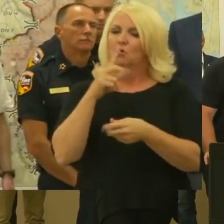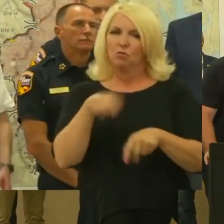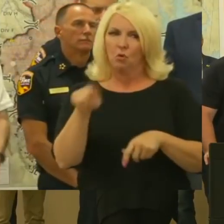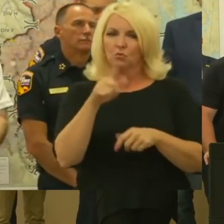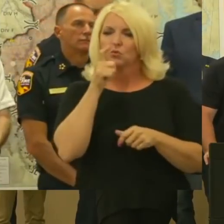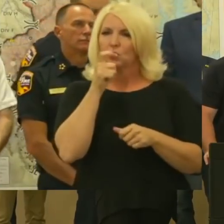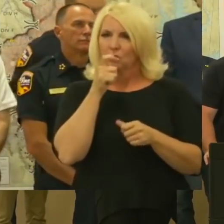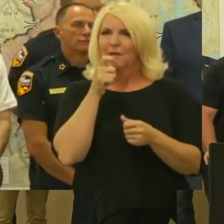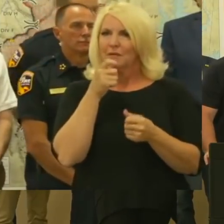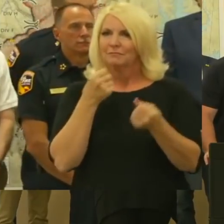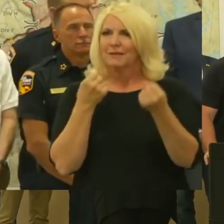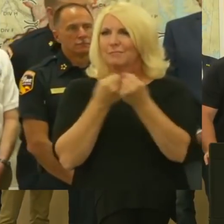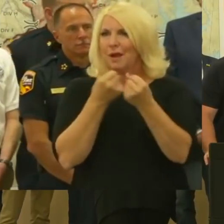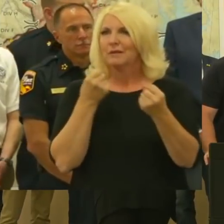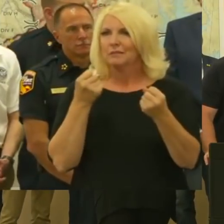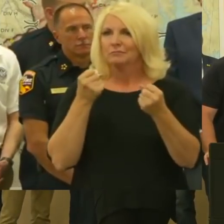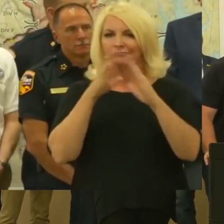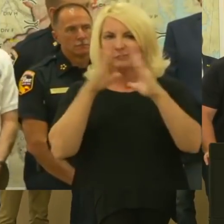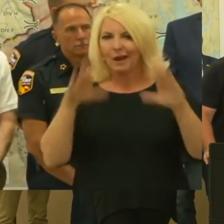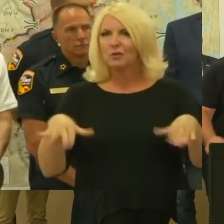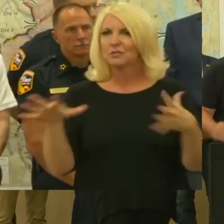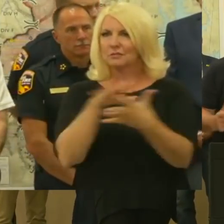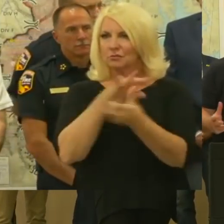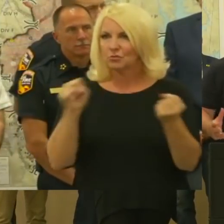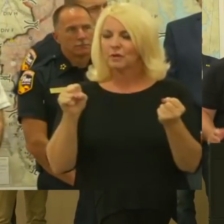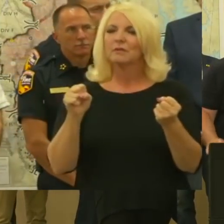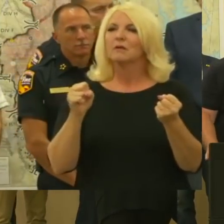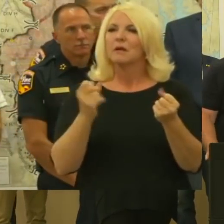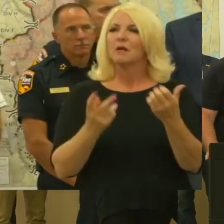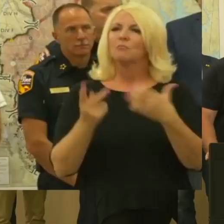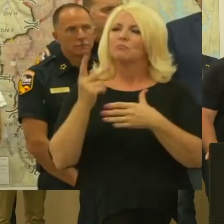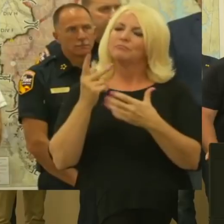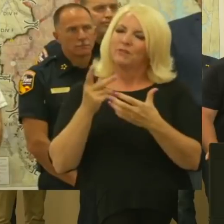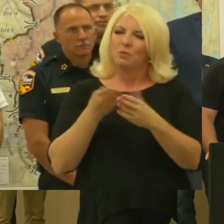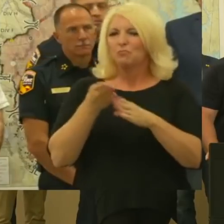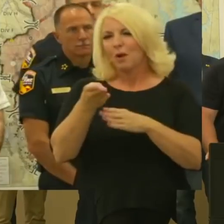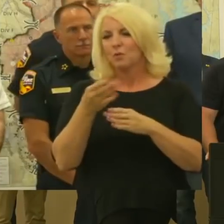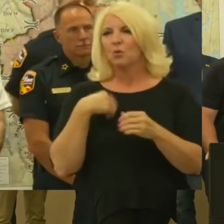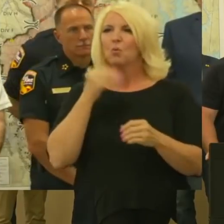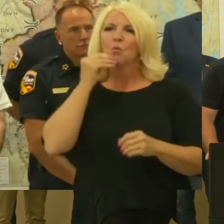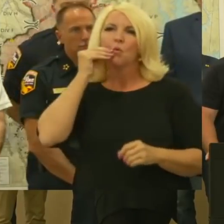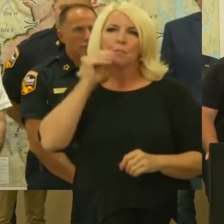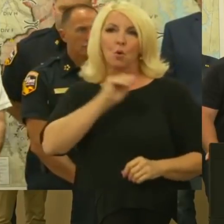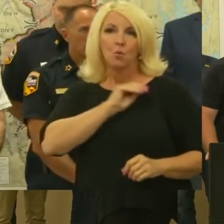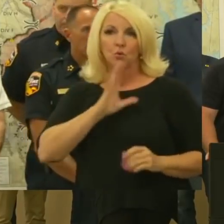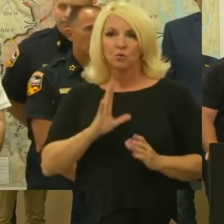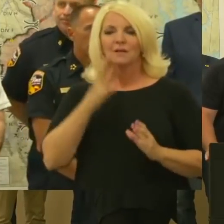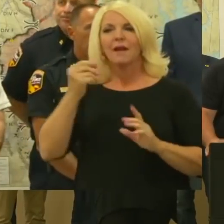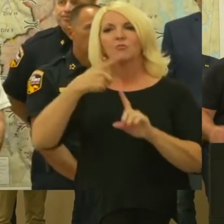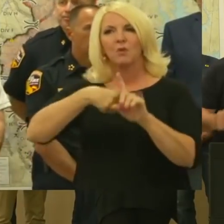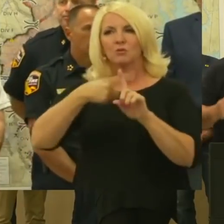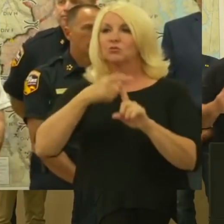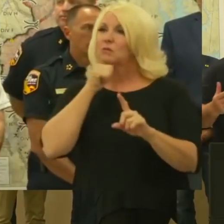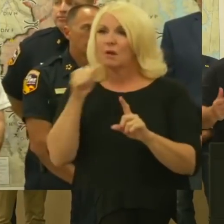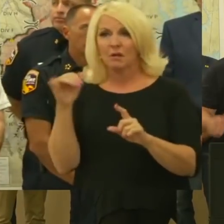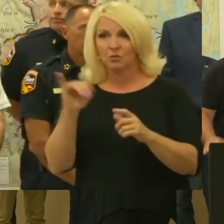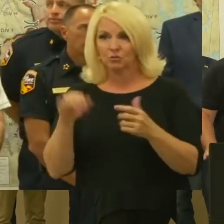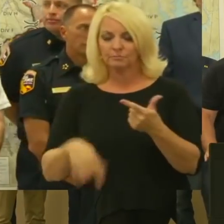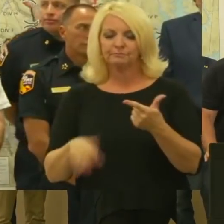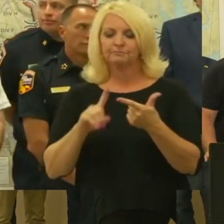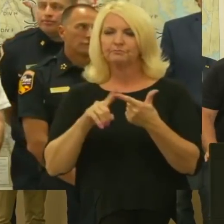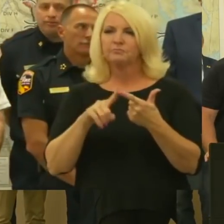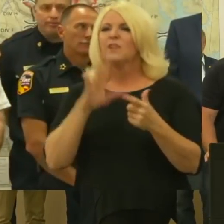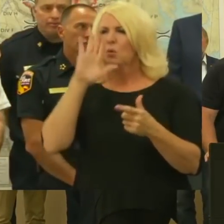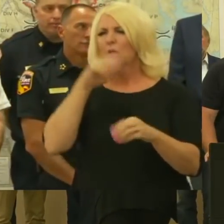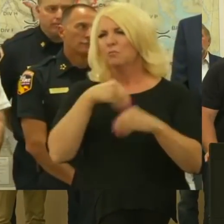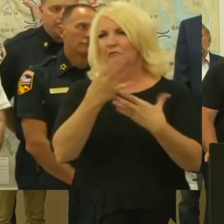impacted, you know, homes destroyed, primarily homeowners and renters uninsured. And we will provide